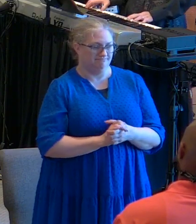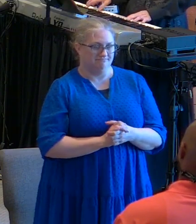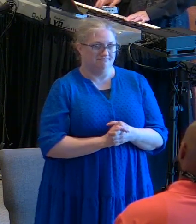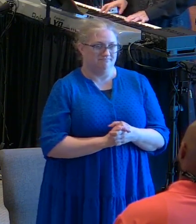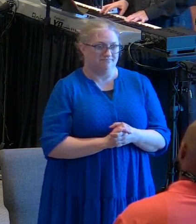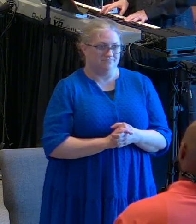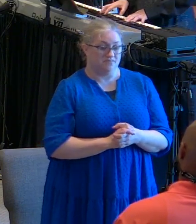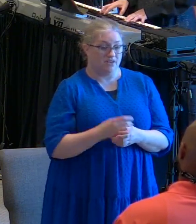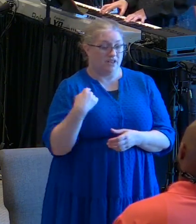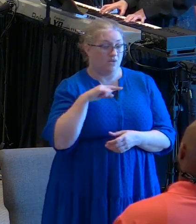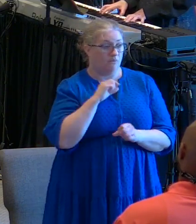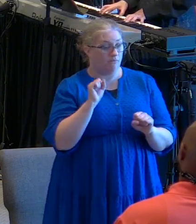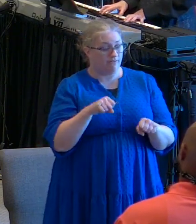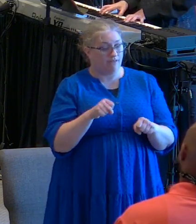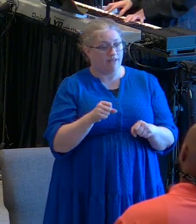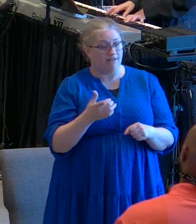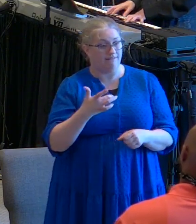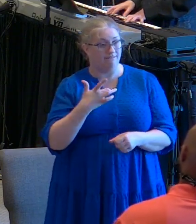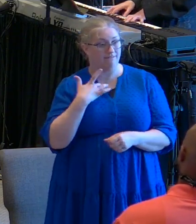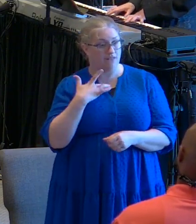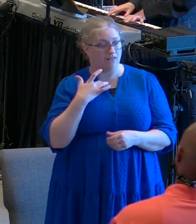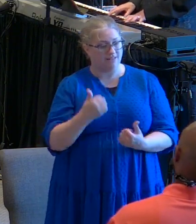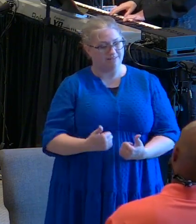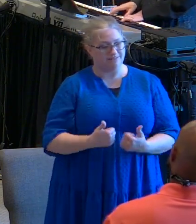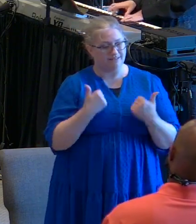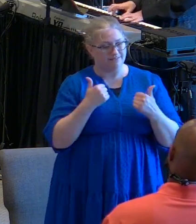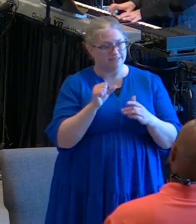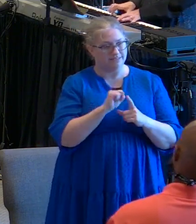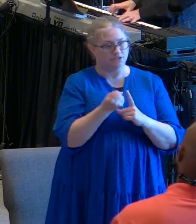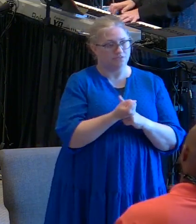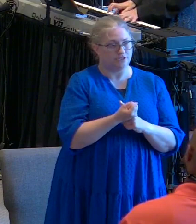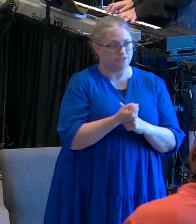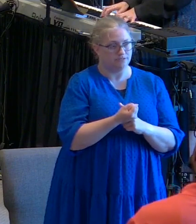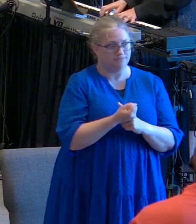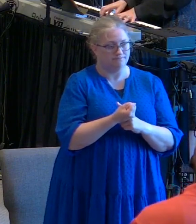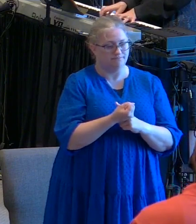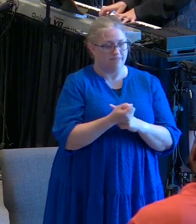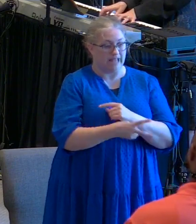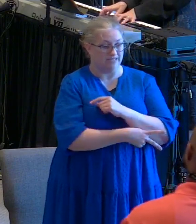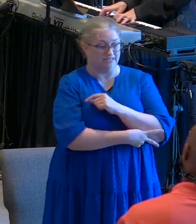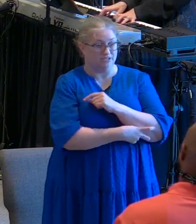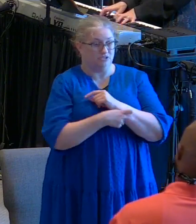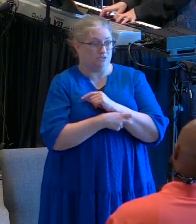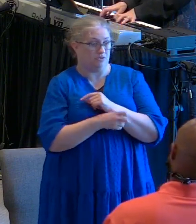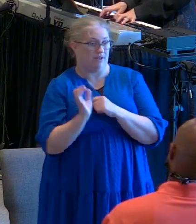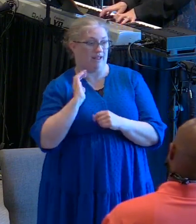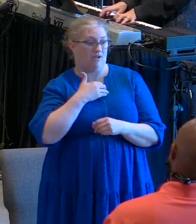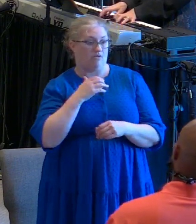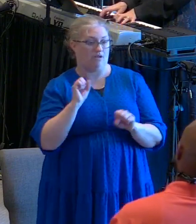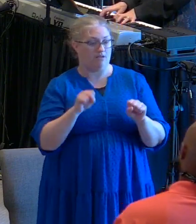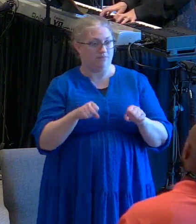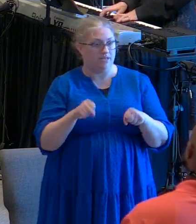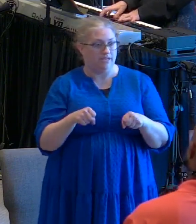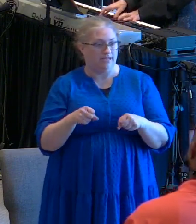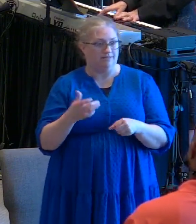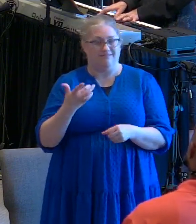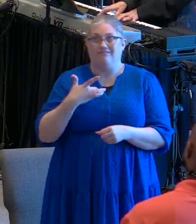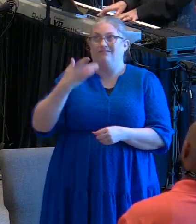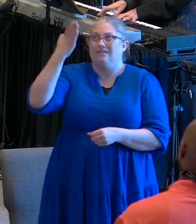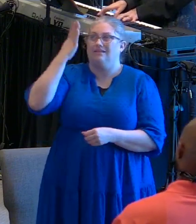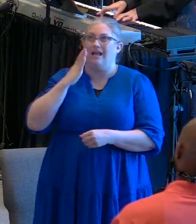we can feel that life's situations have stolen our ability to feel God and talk with God